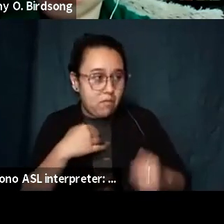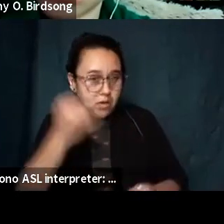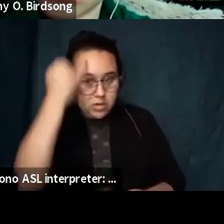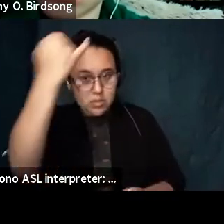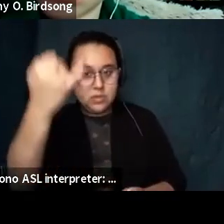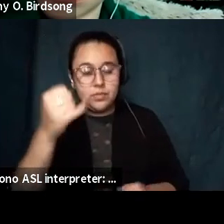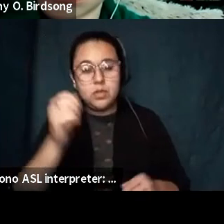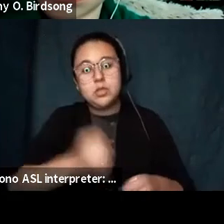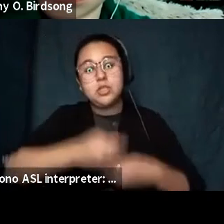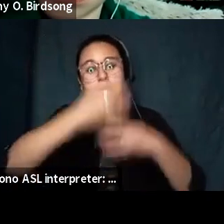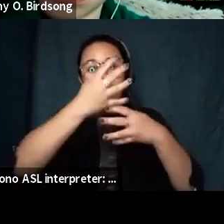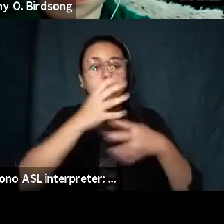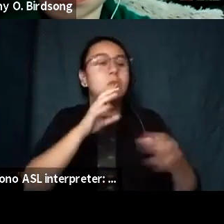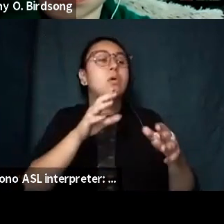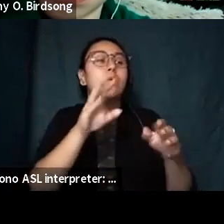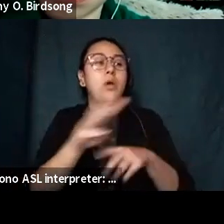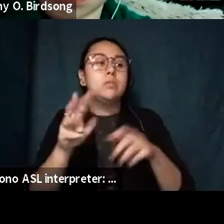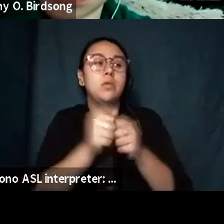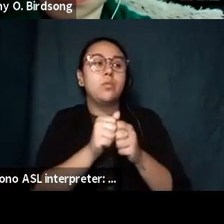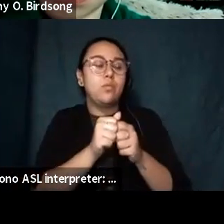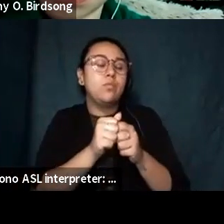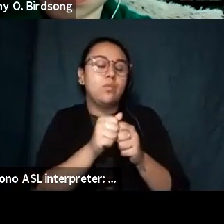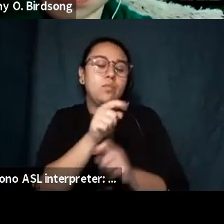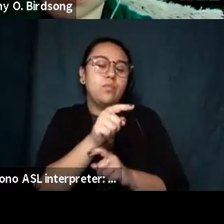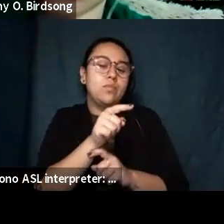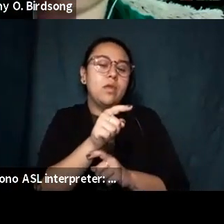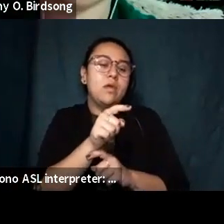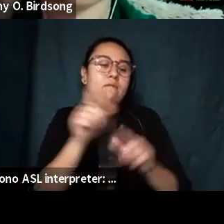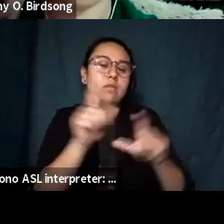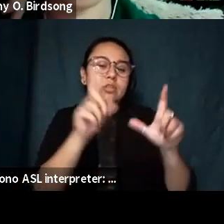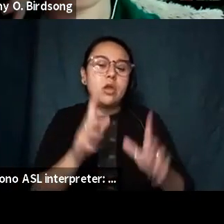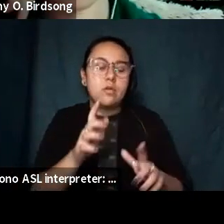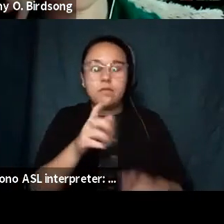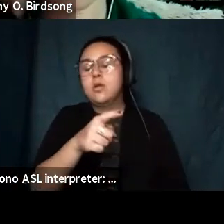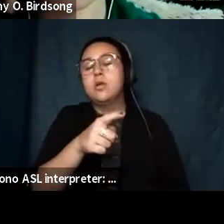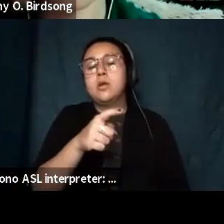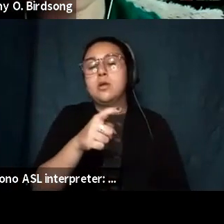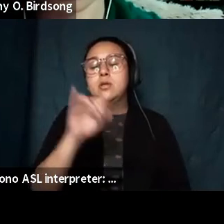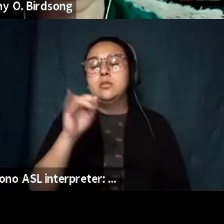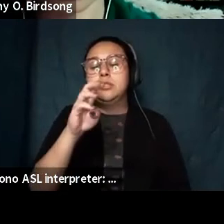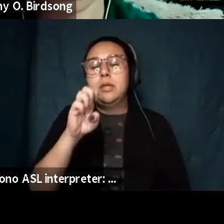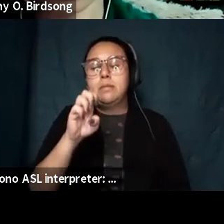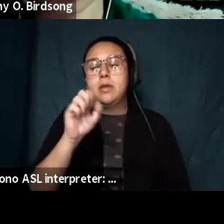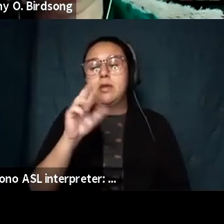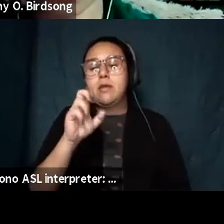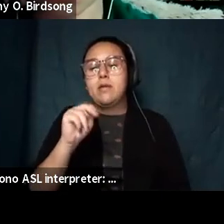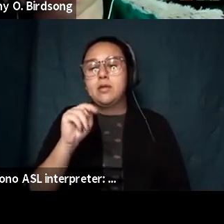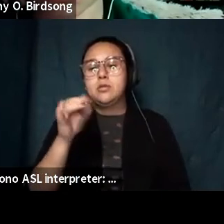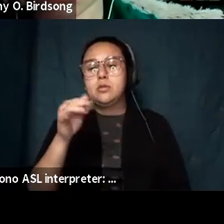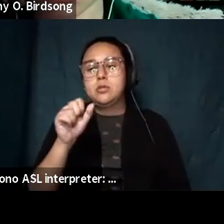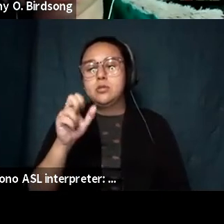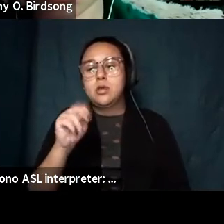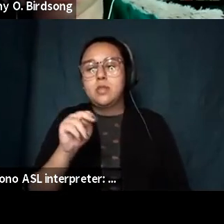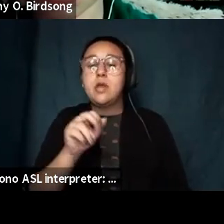the website of this photographer um who's a woman named jamie aaron johnson um who takes all of these they're actually all self